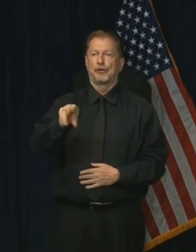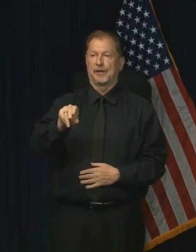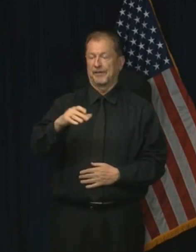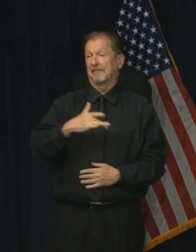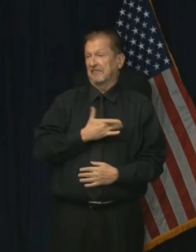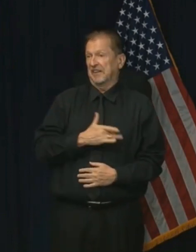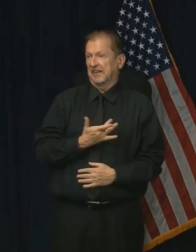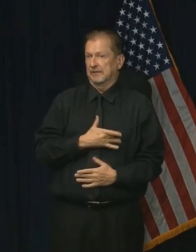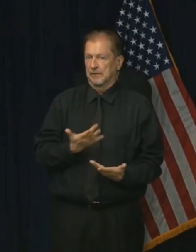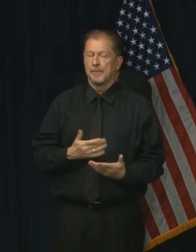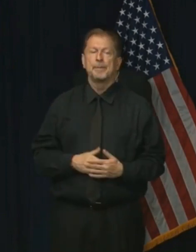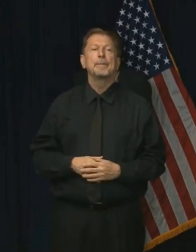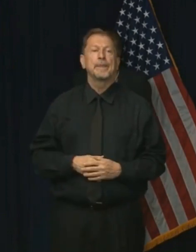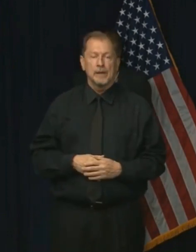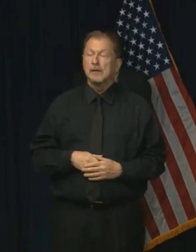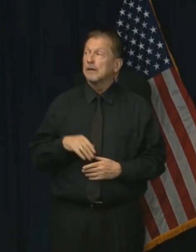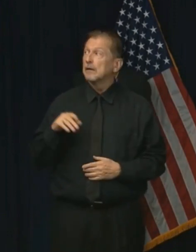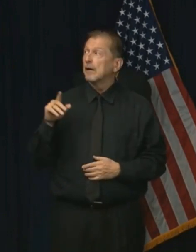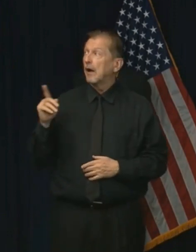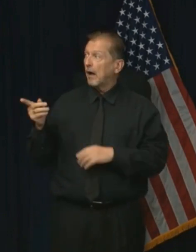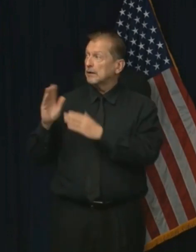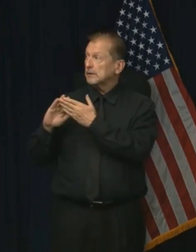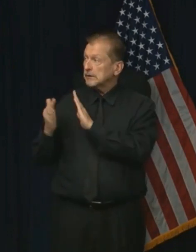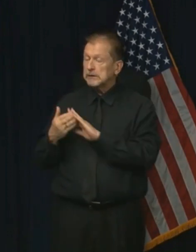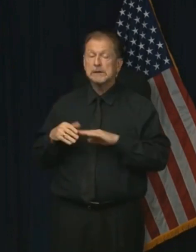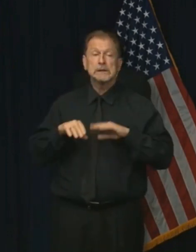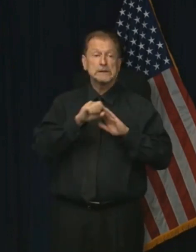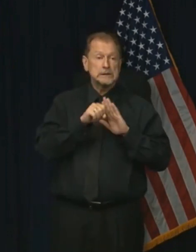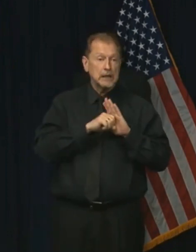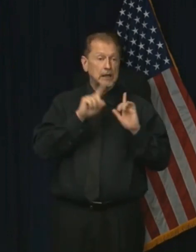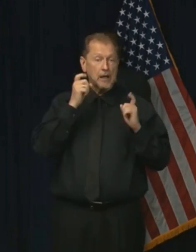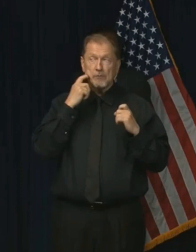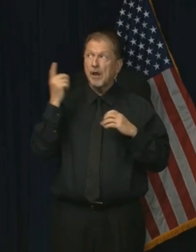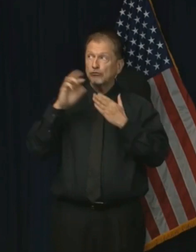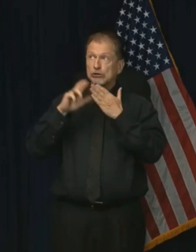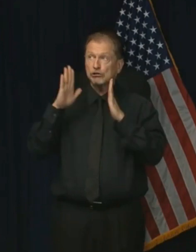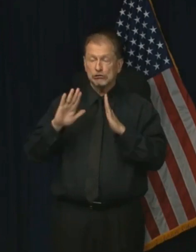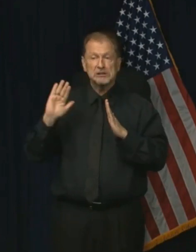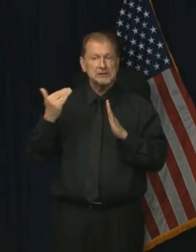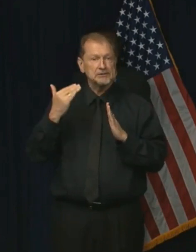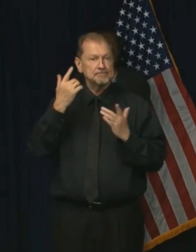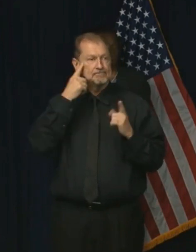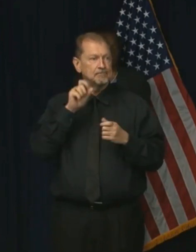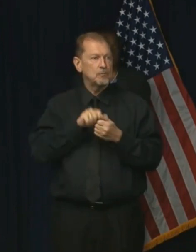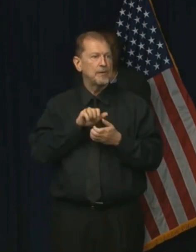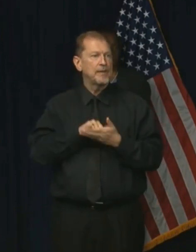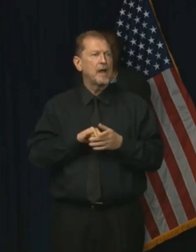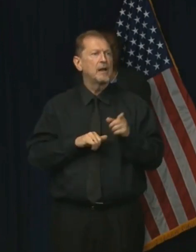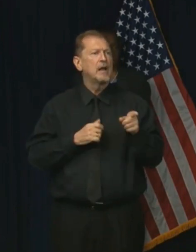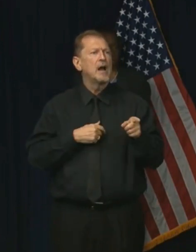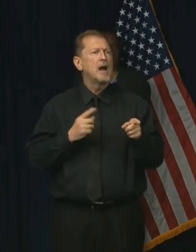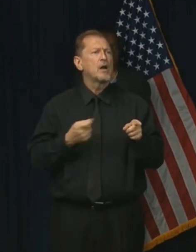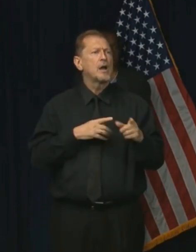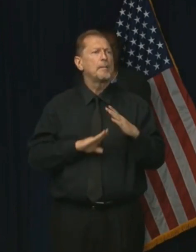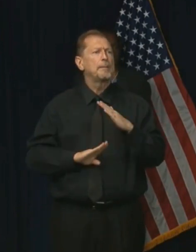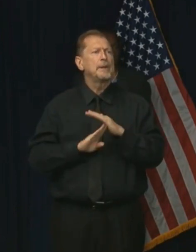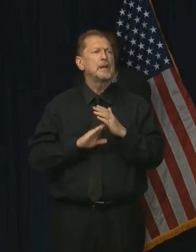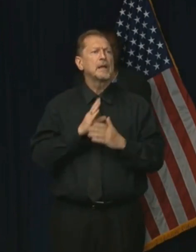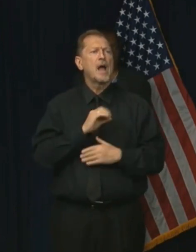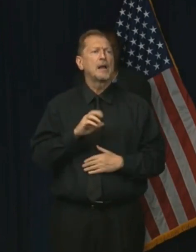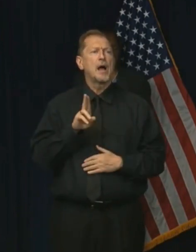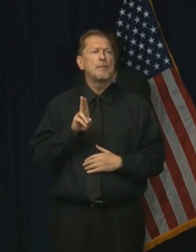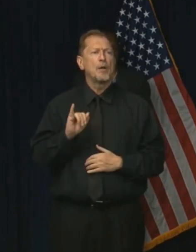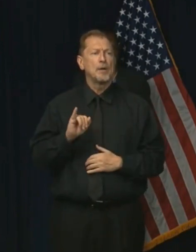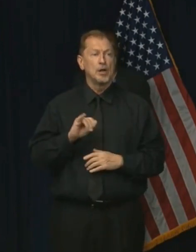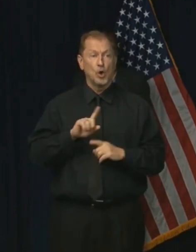you know, how to manage city and state matters. A question about that, Deepa, also have a question about unemployment. Yes. Once